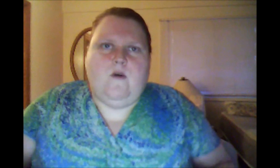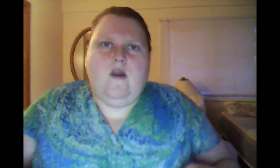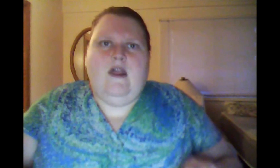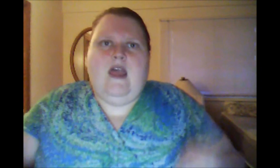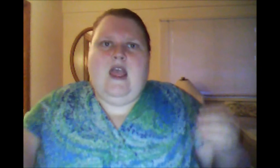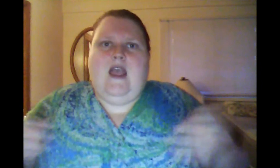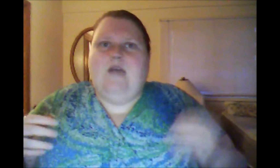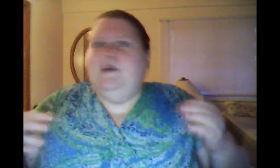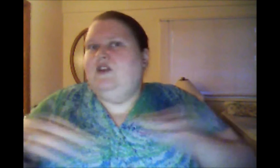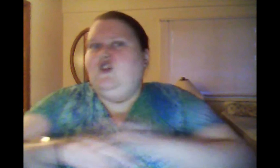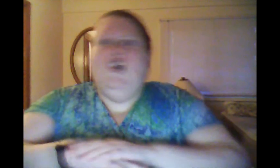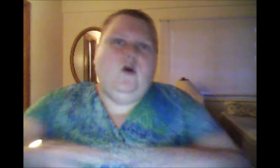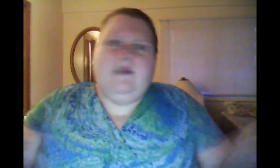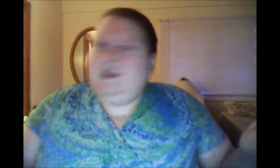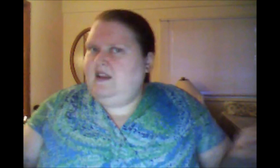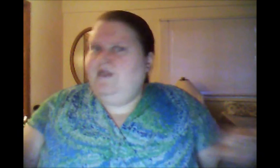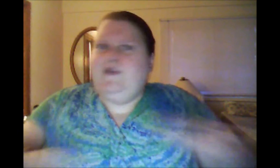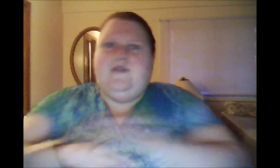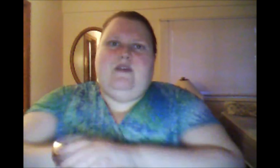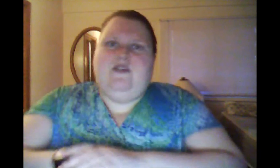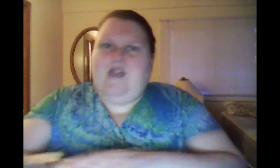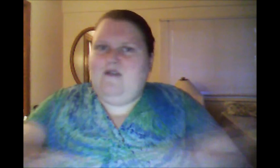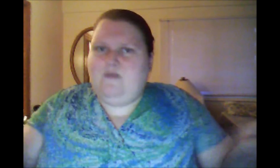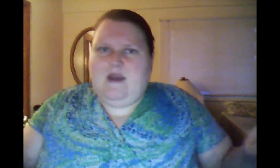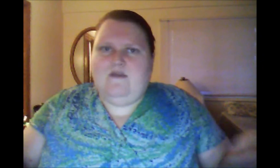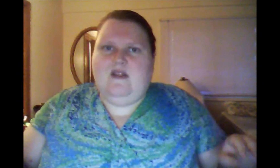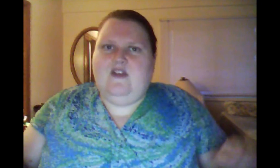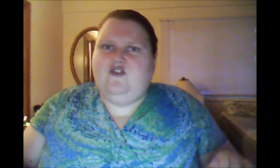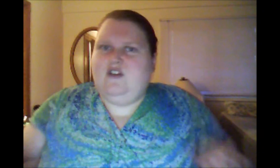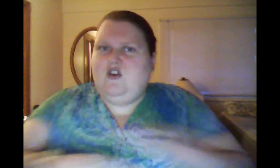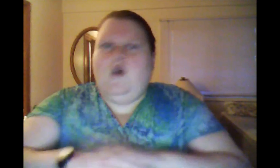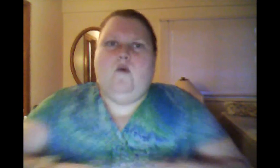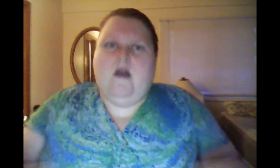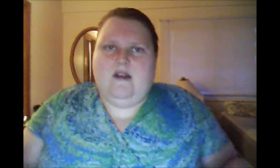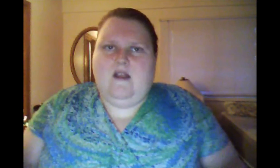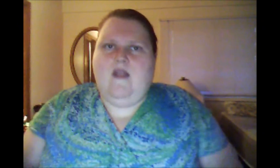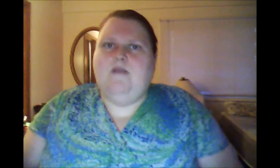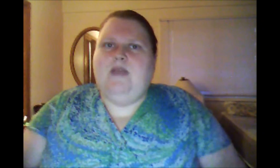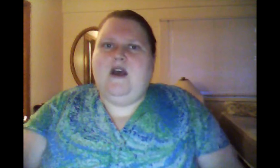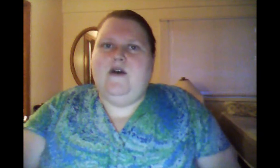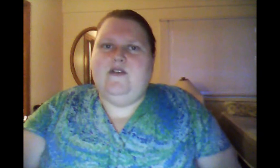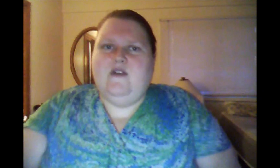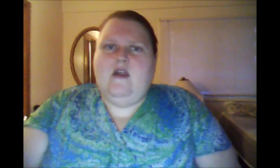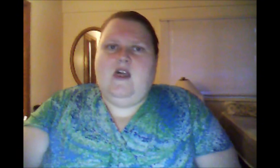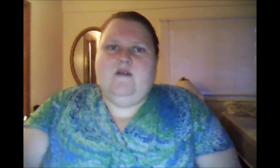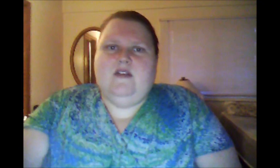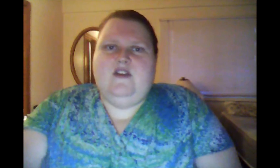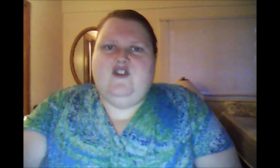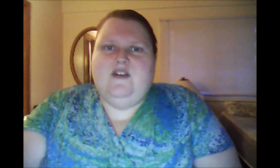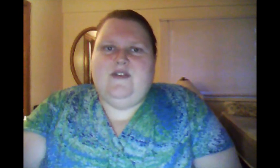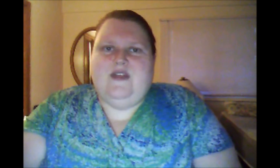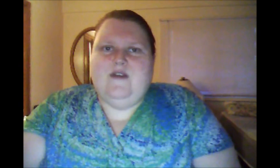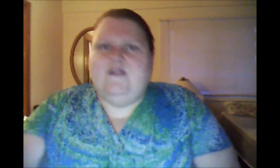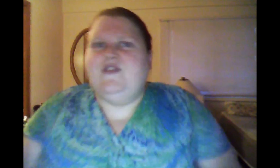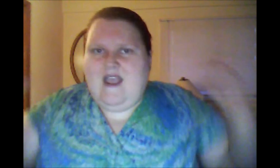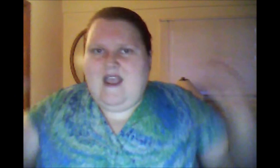But nobody needs to be saved by religion. No one. Because religion isn't there to save